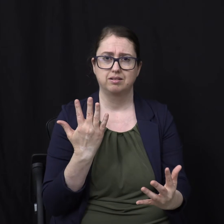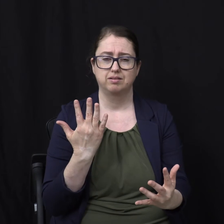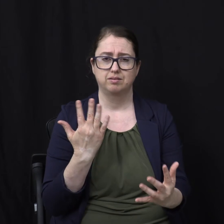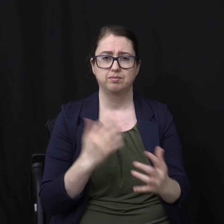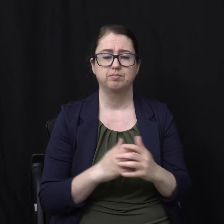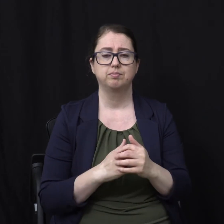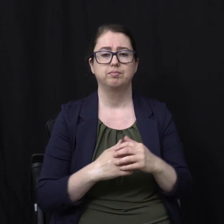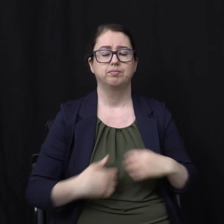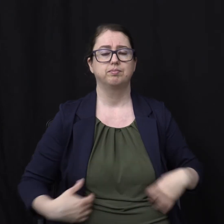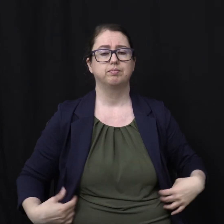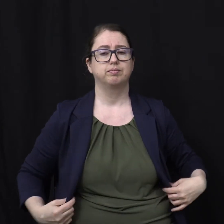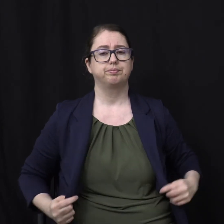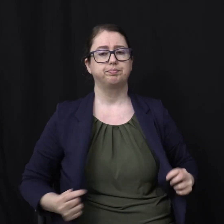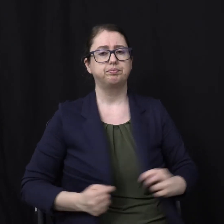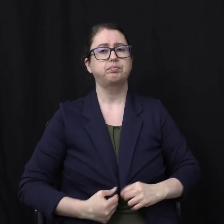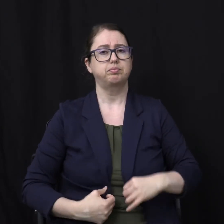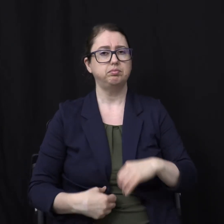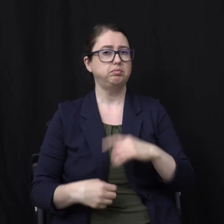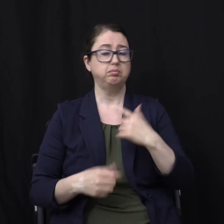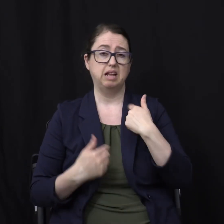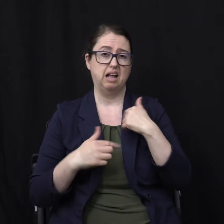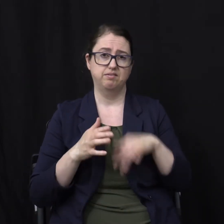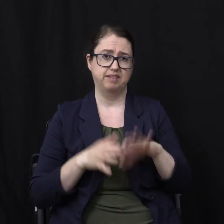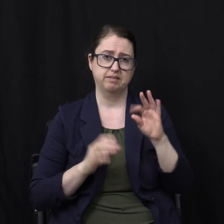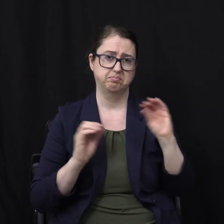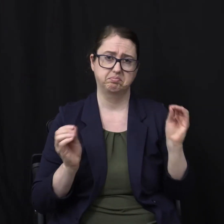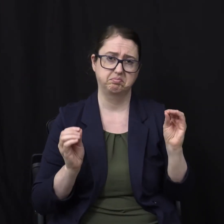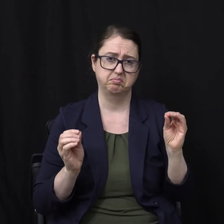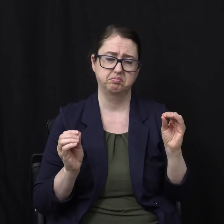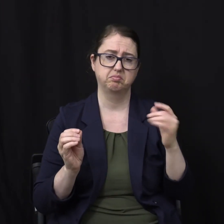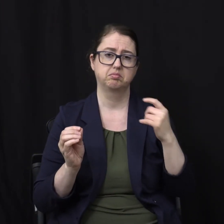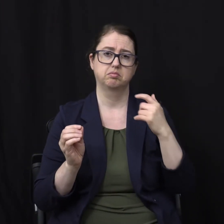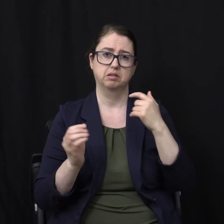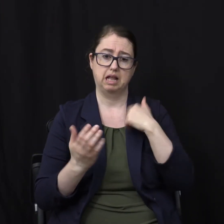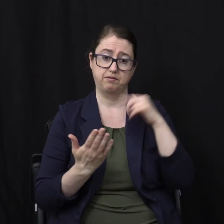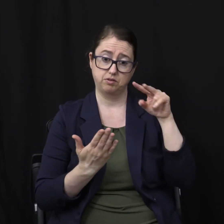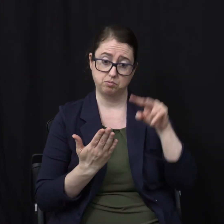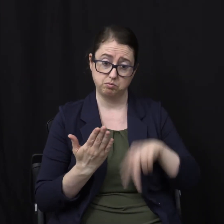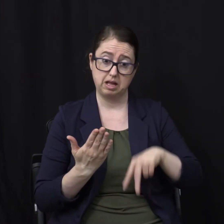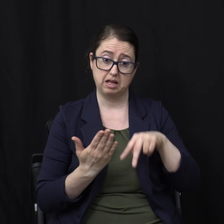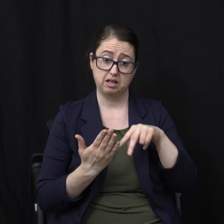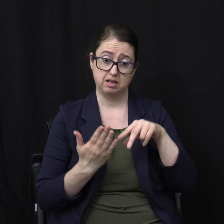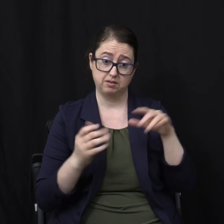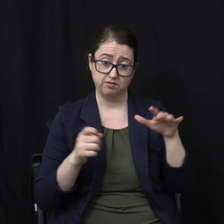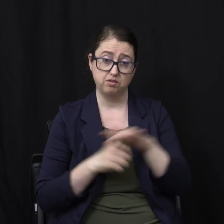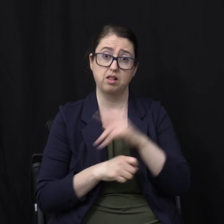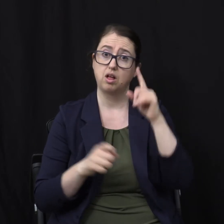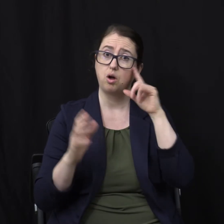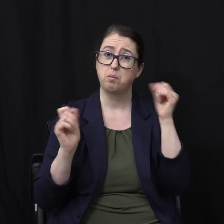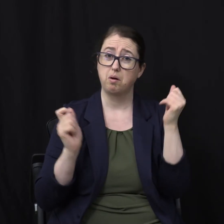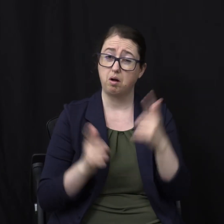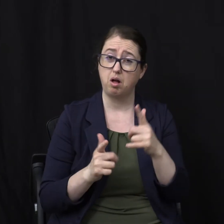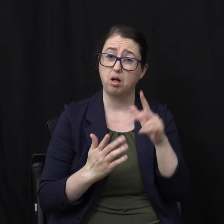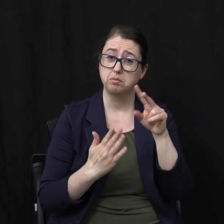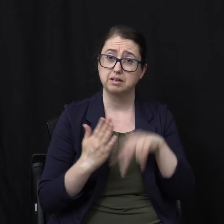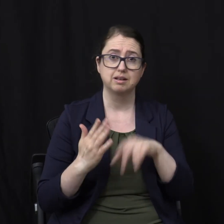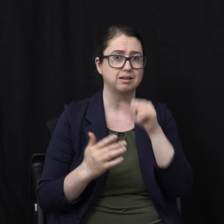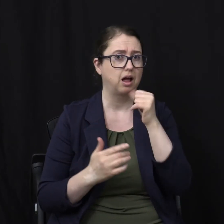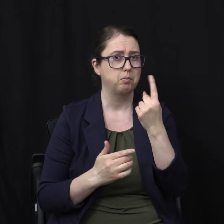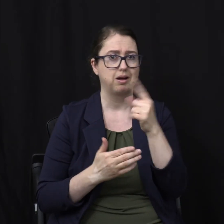any? No I didn't find any So I didn't find any I've read it I hope you've read it We should read it None Not a single verse